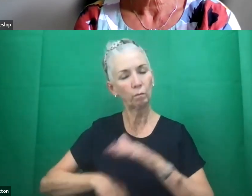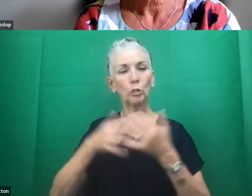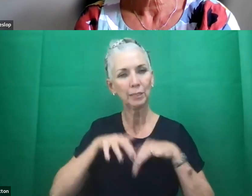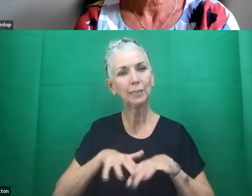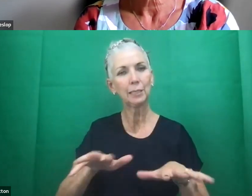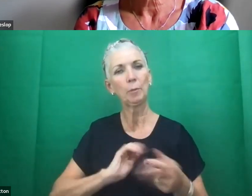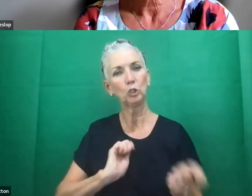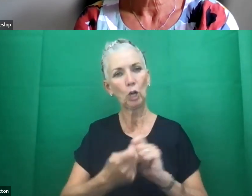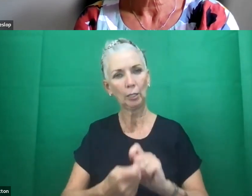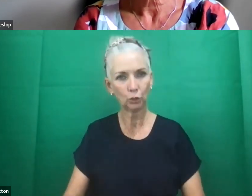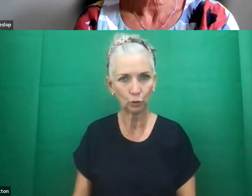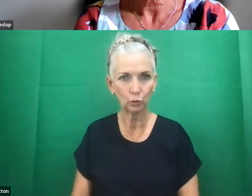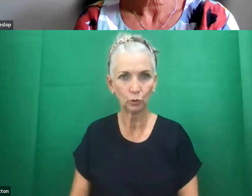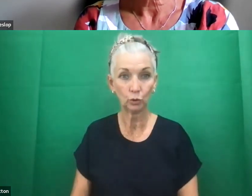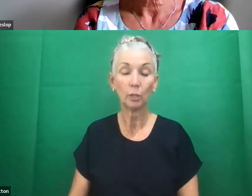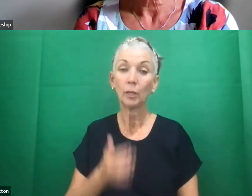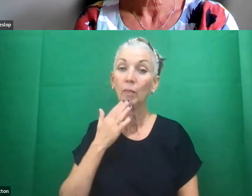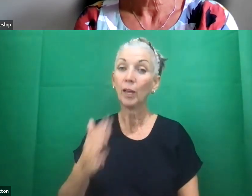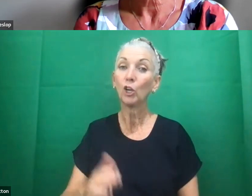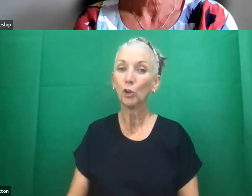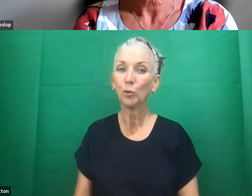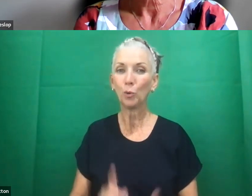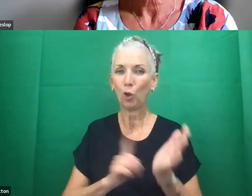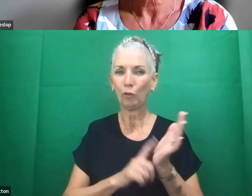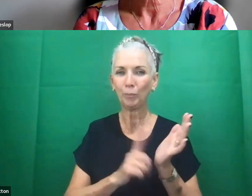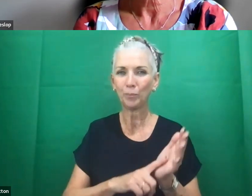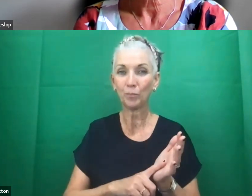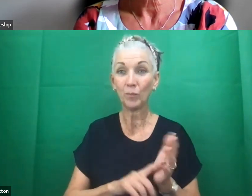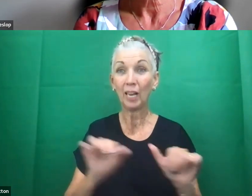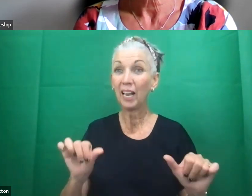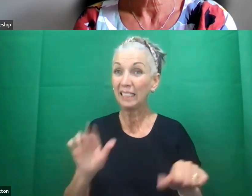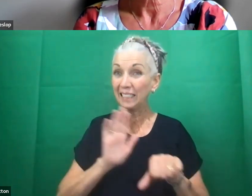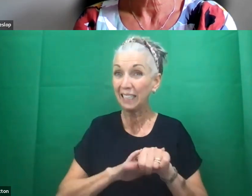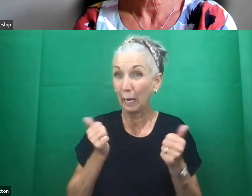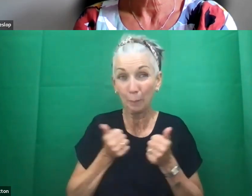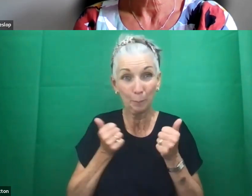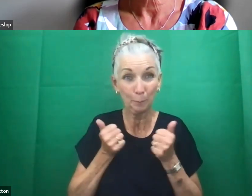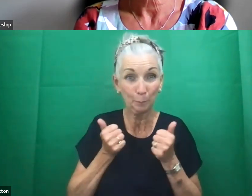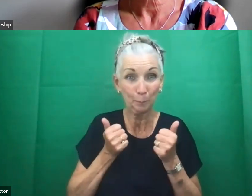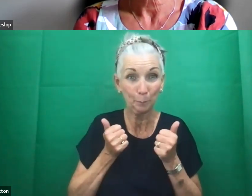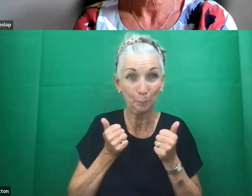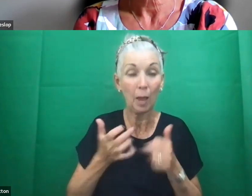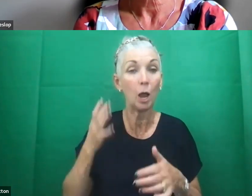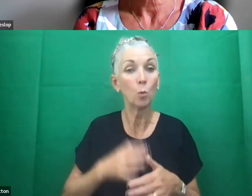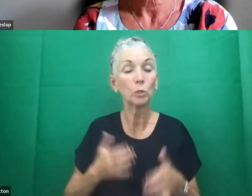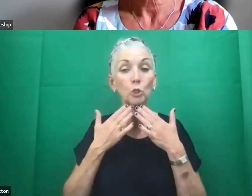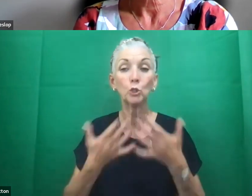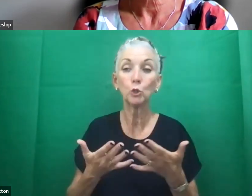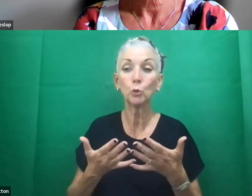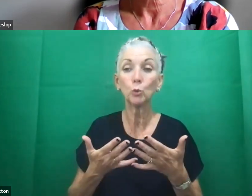Brilliant. Thank you. So, yeah, we're pretty much out of time, I'm afraid. But I just want to take this opportunity to once again